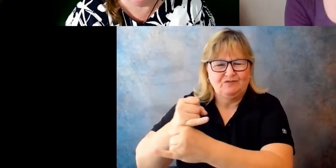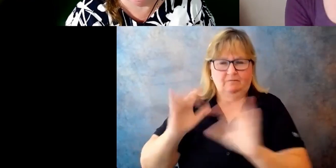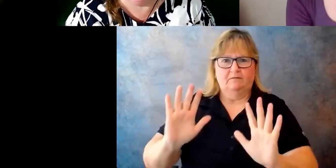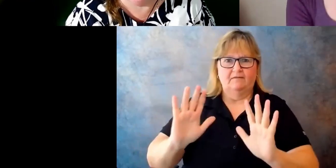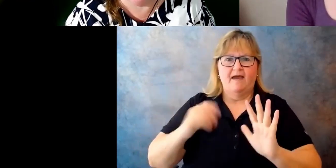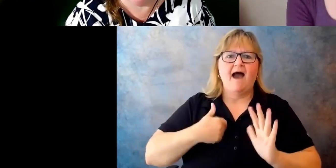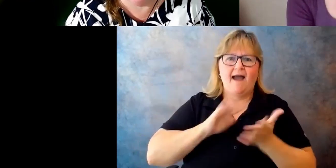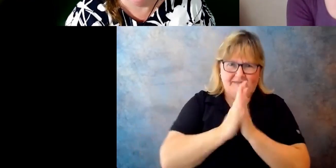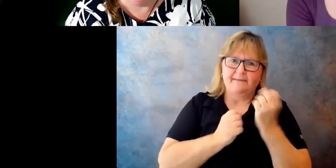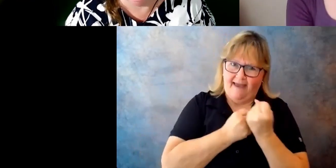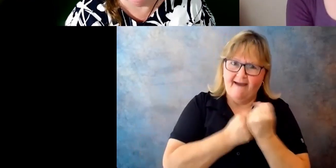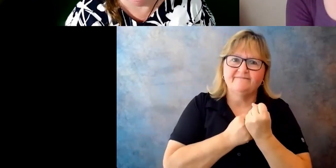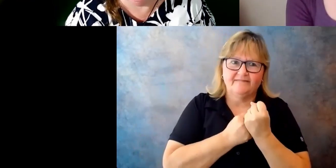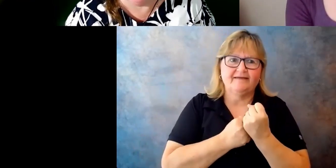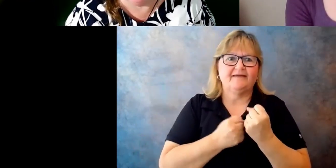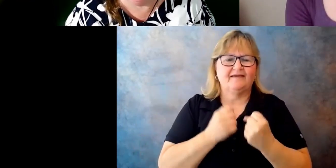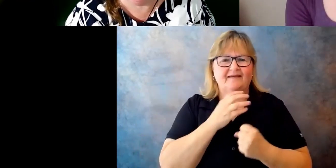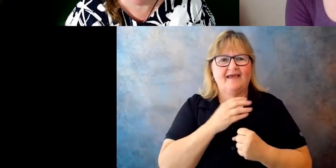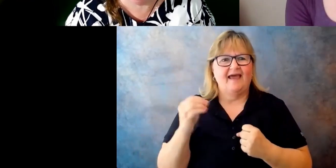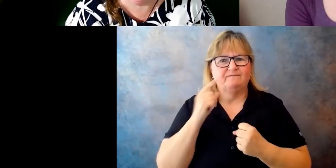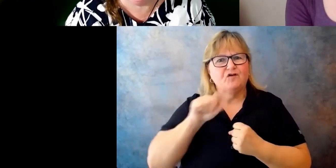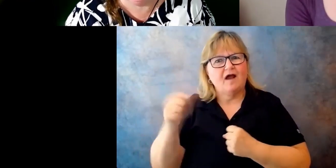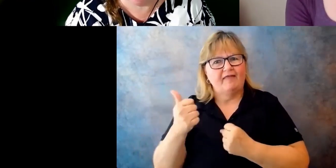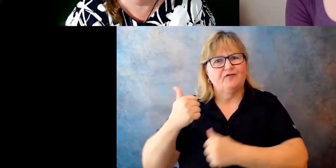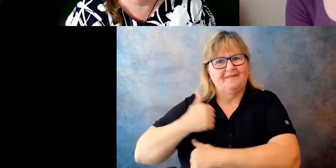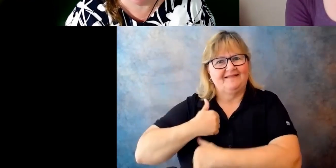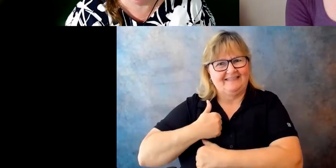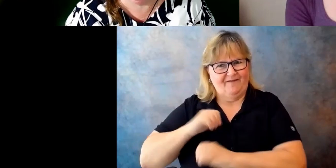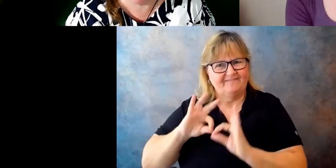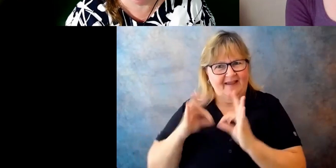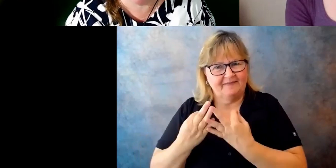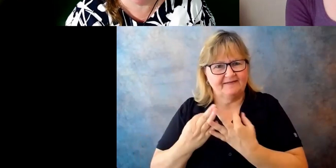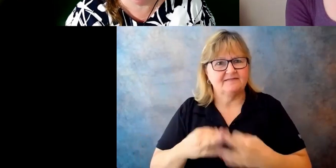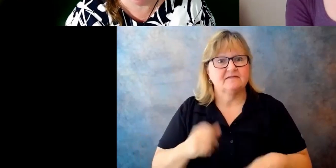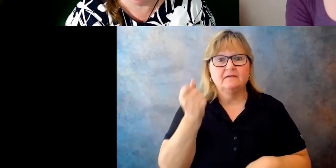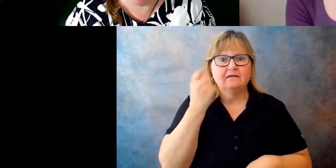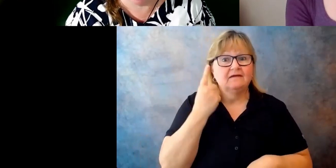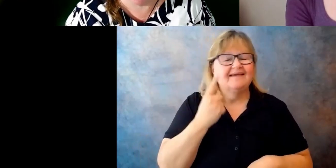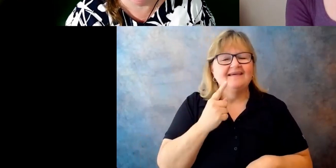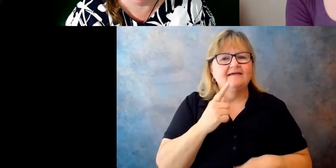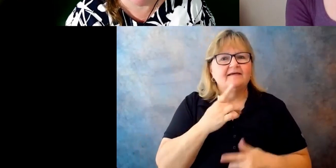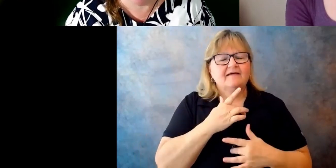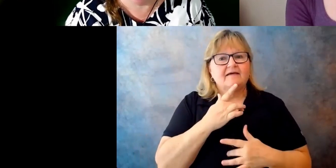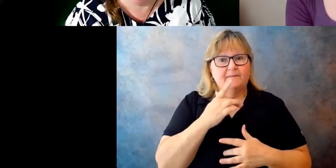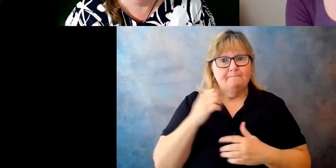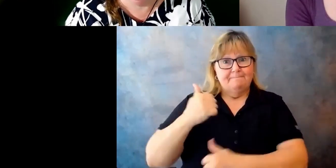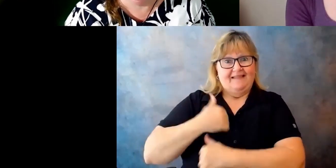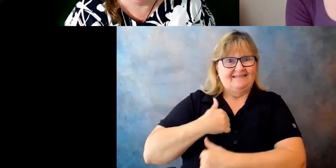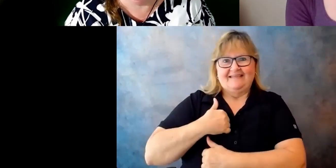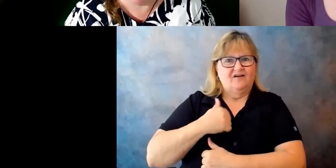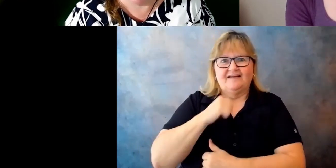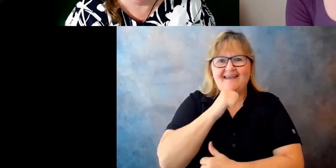very difficult in that it's very unlikely that you're ever going to get stationed in an area where you have family.